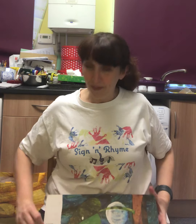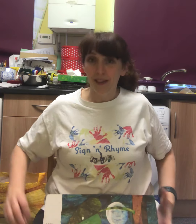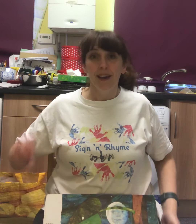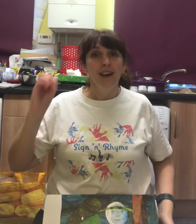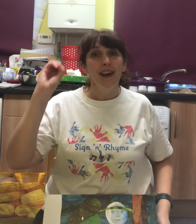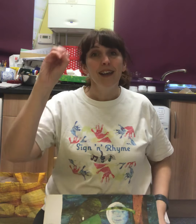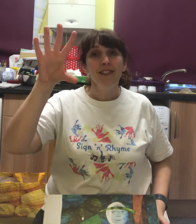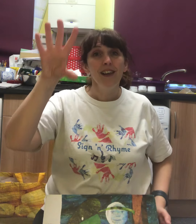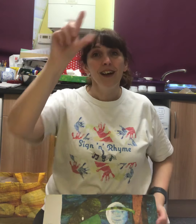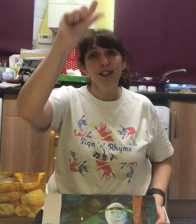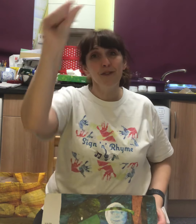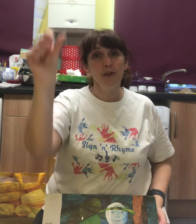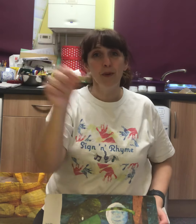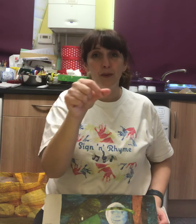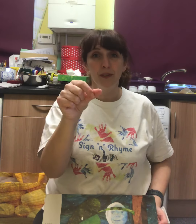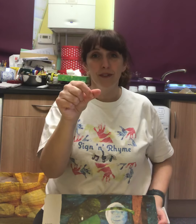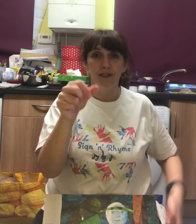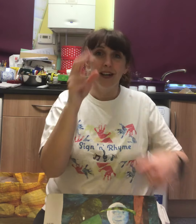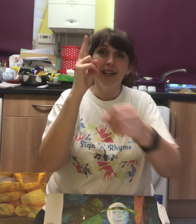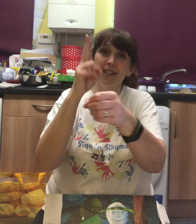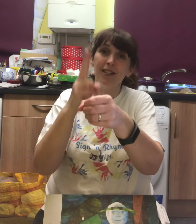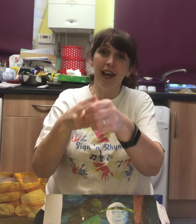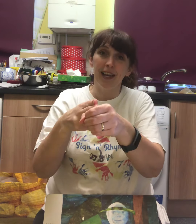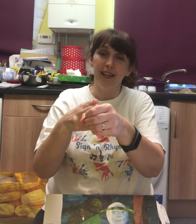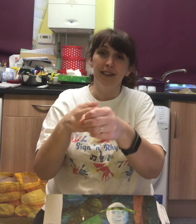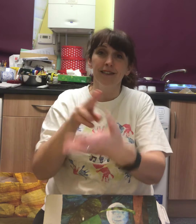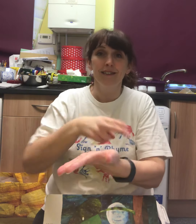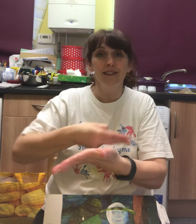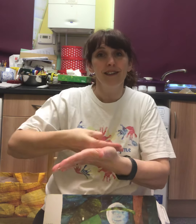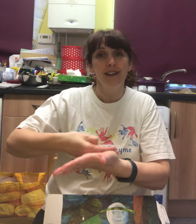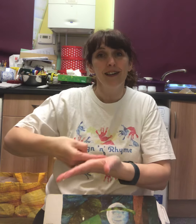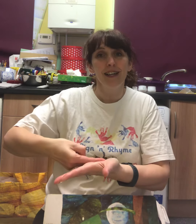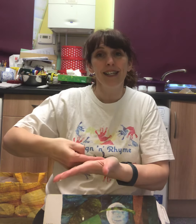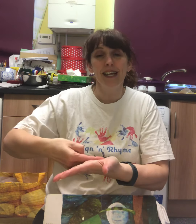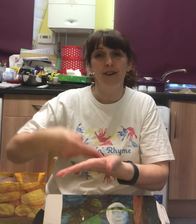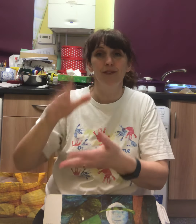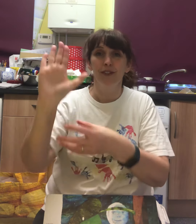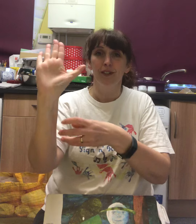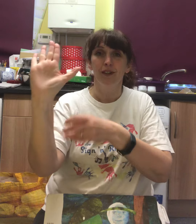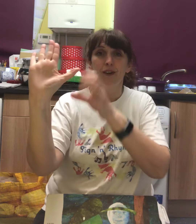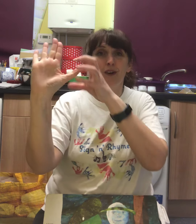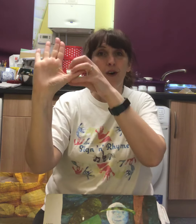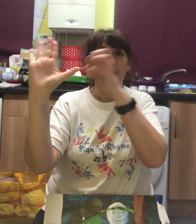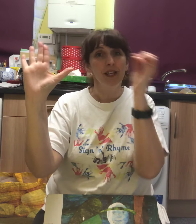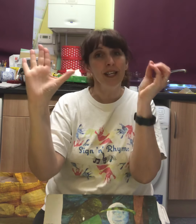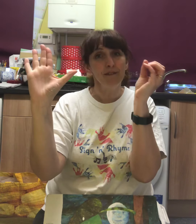In the light of the moon, a little egg lay down on a leaf.